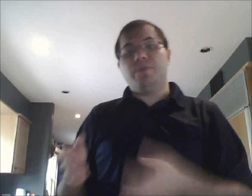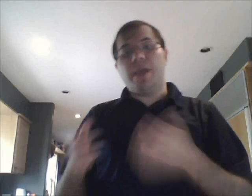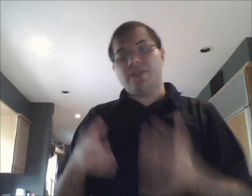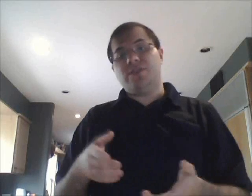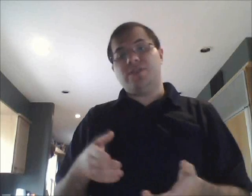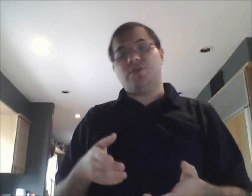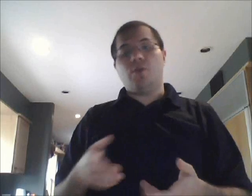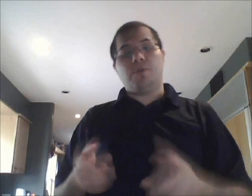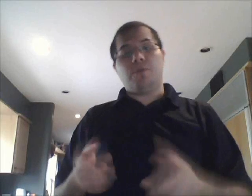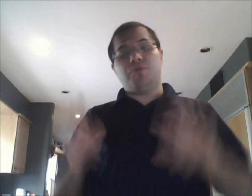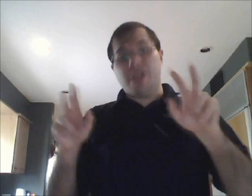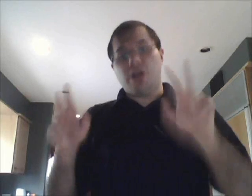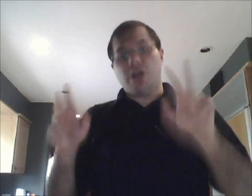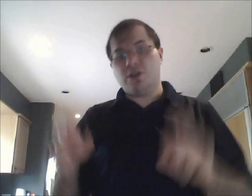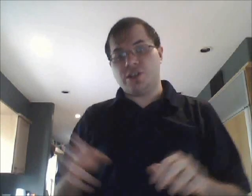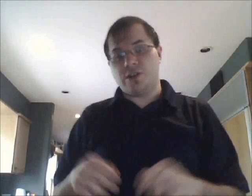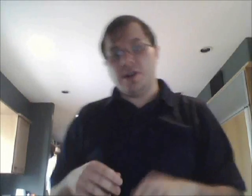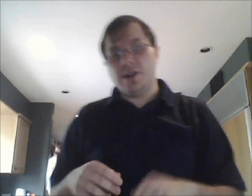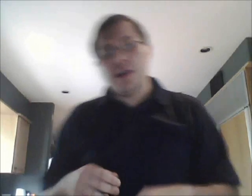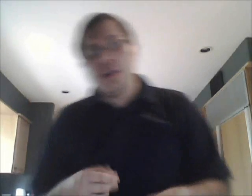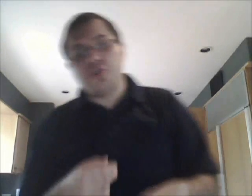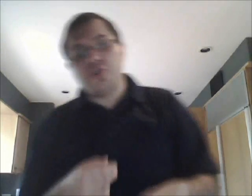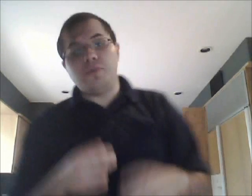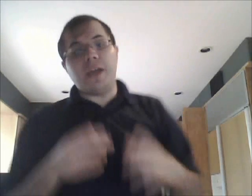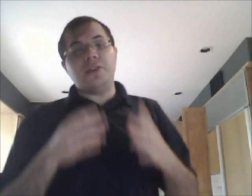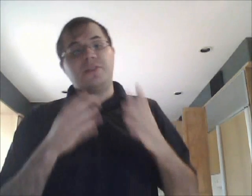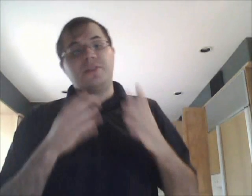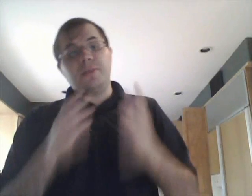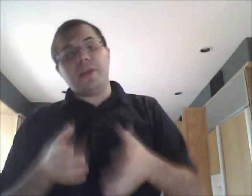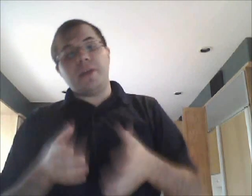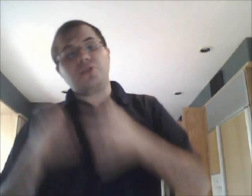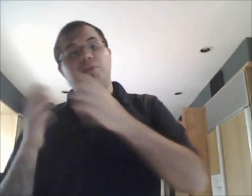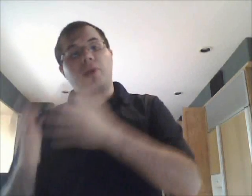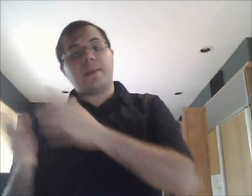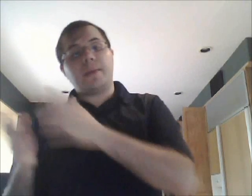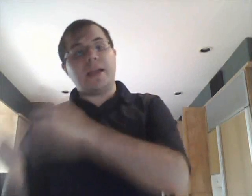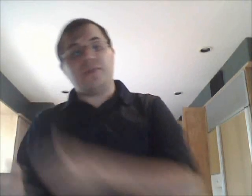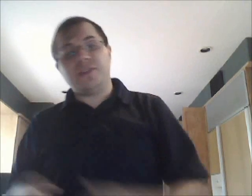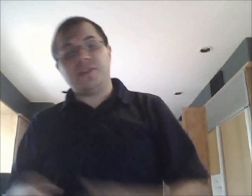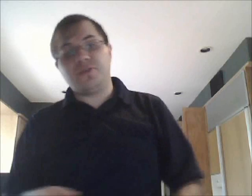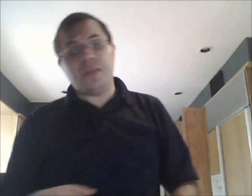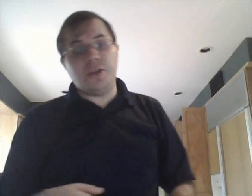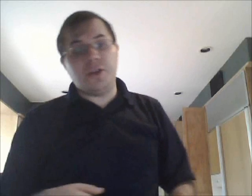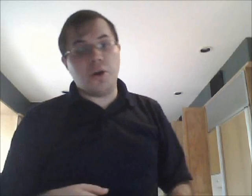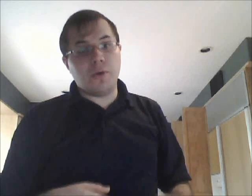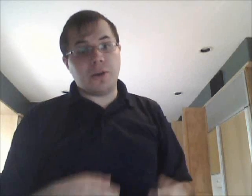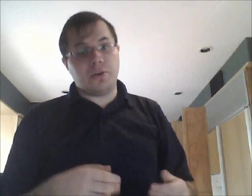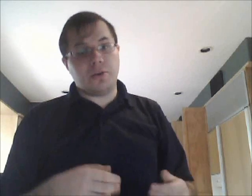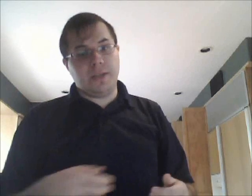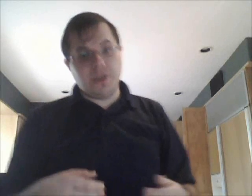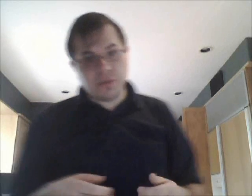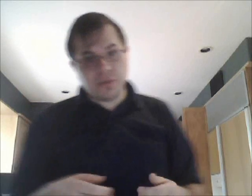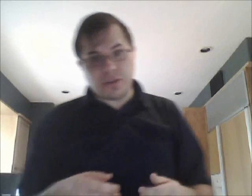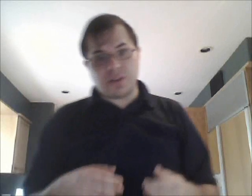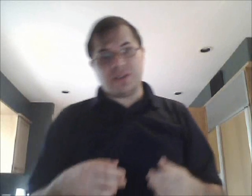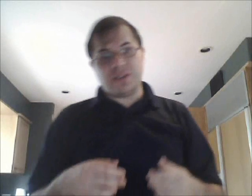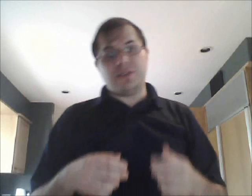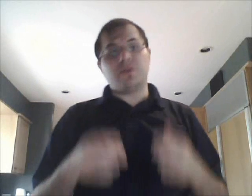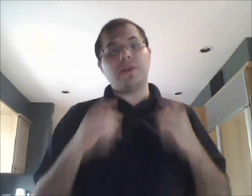basis or precursor to some of the major programming languages we know and currently use in our systems or